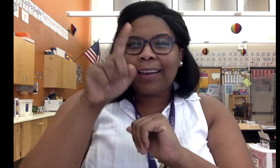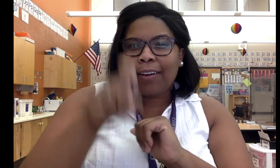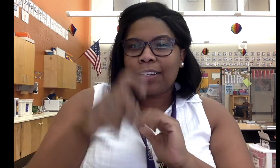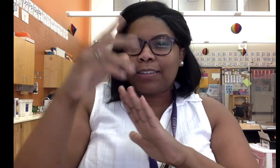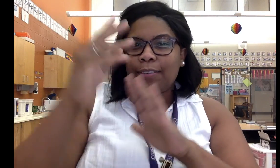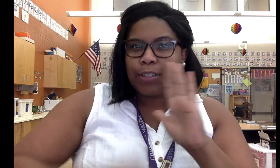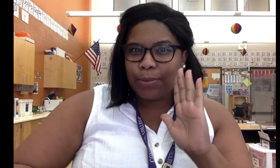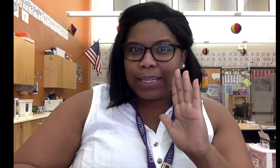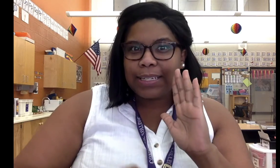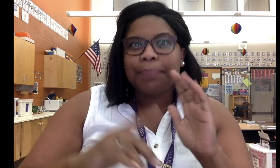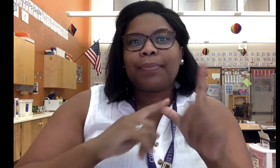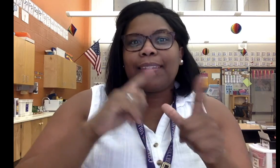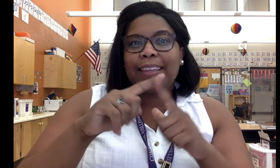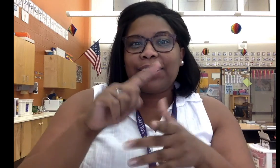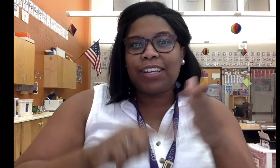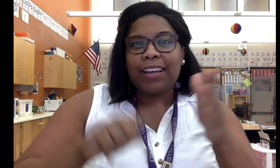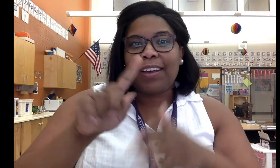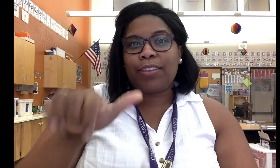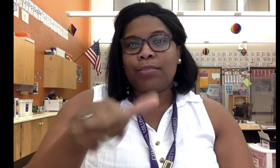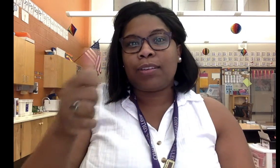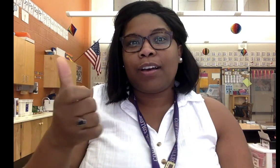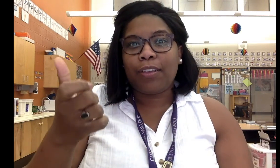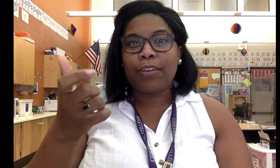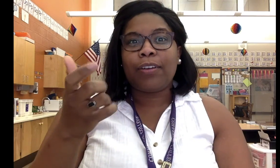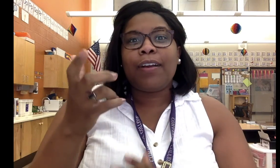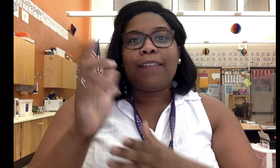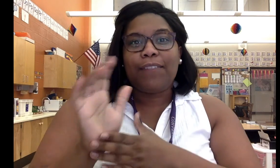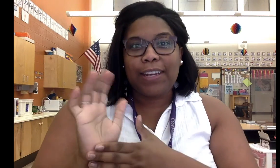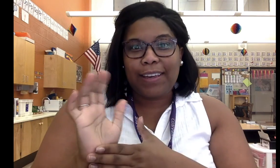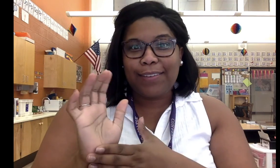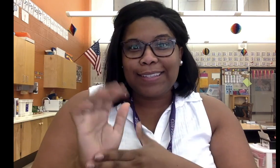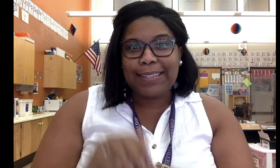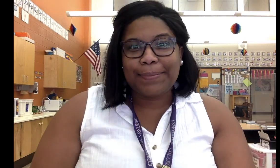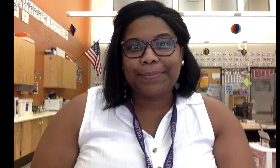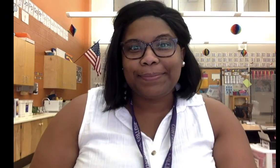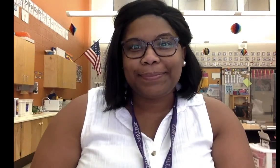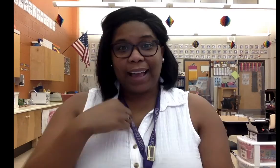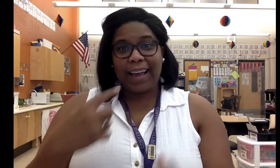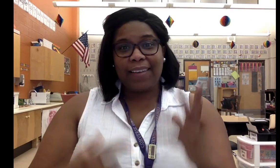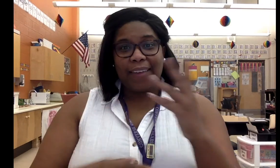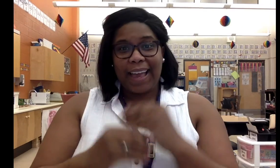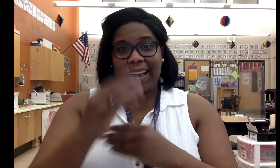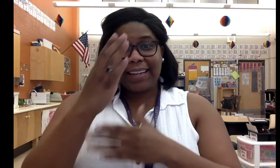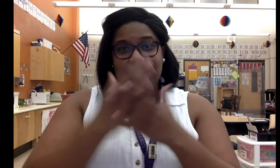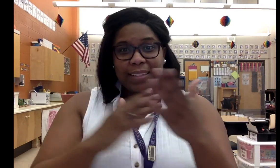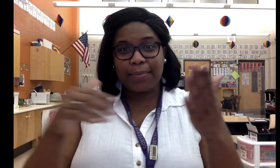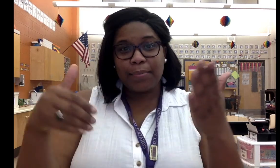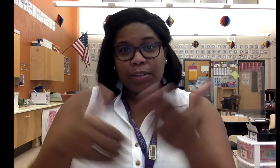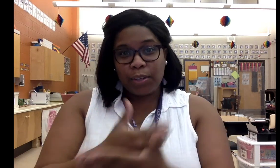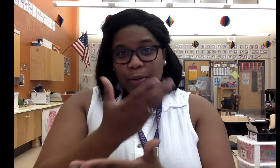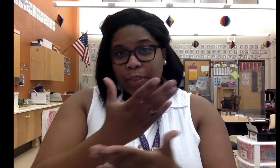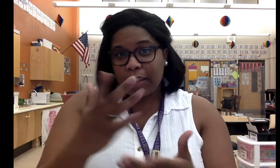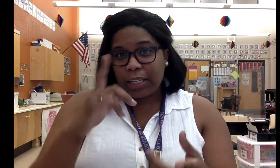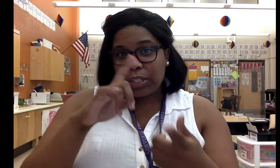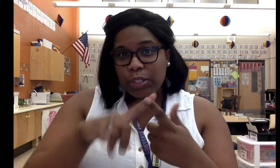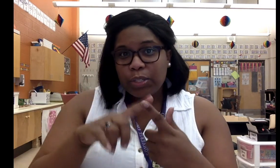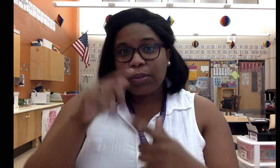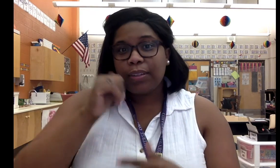are to do it, then check out those other videos. I have added some new things to the